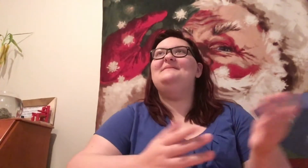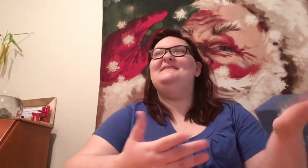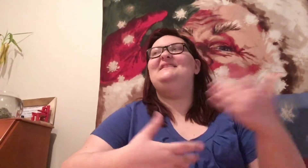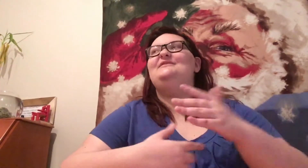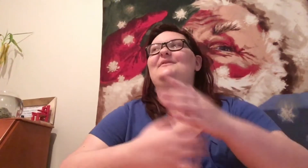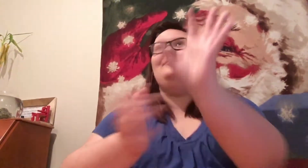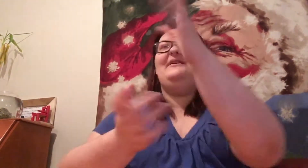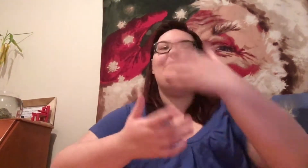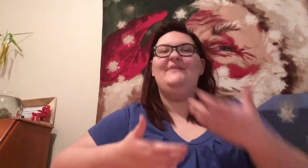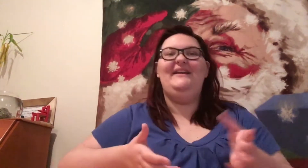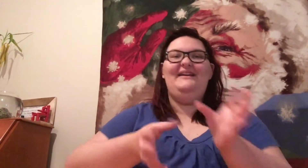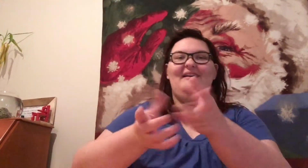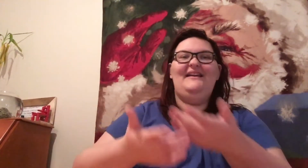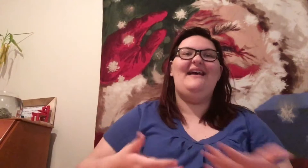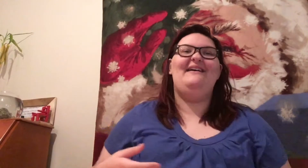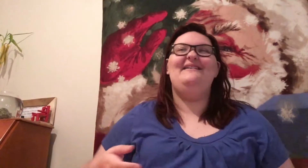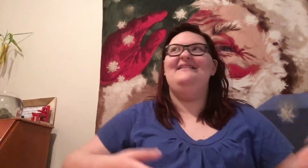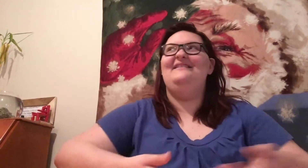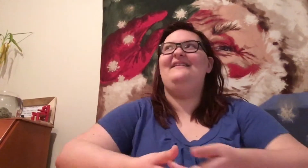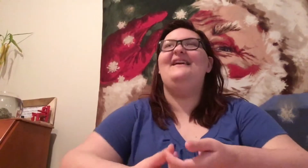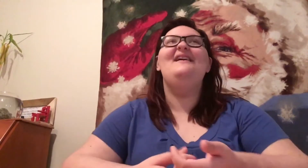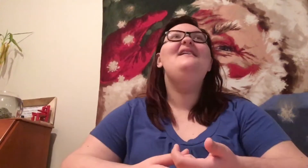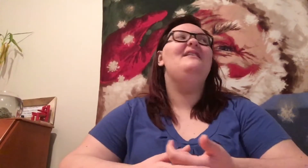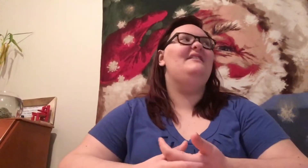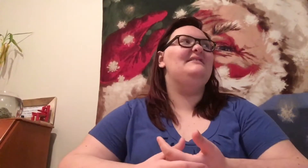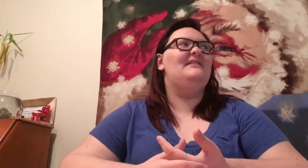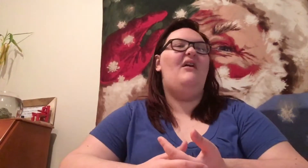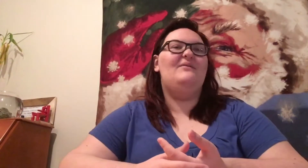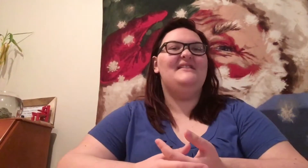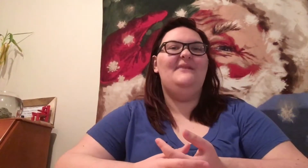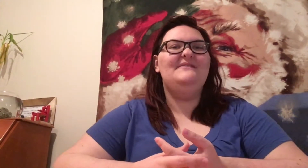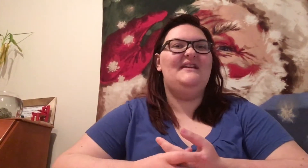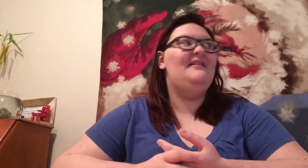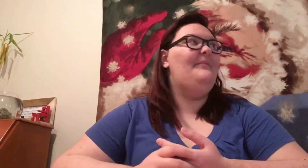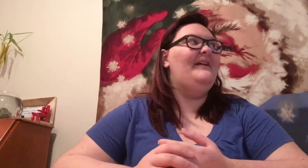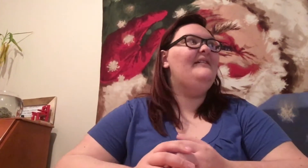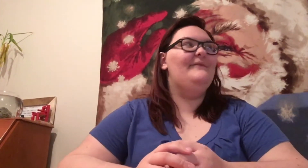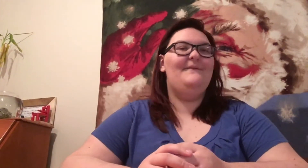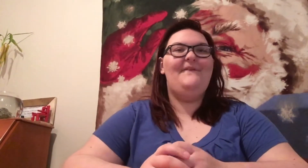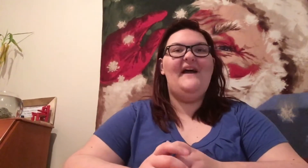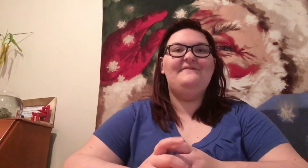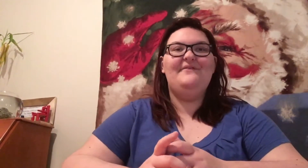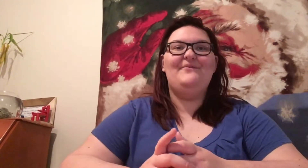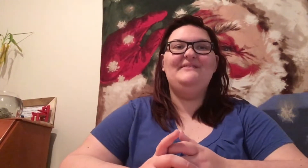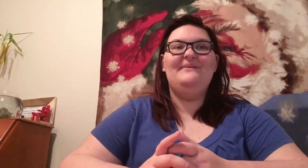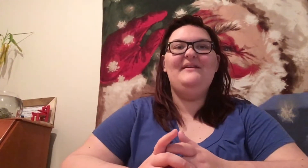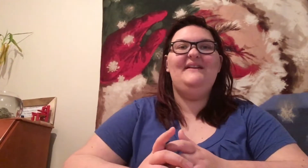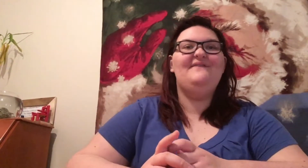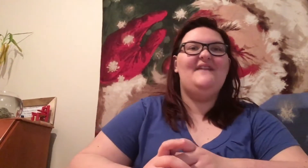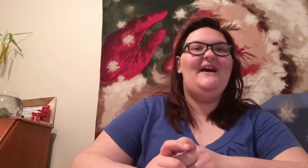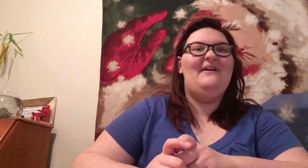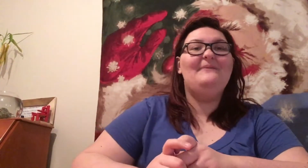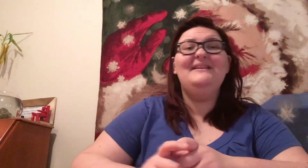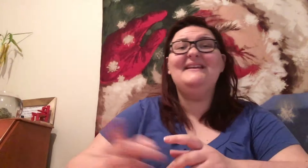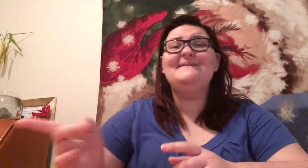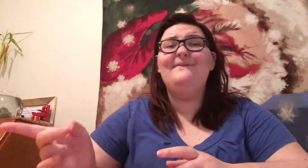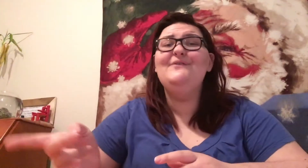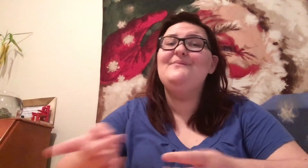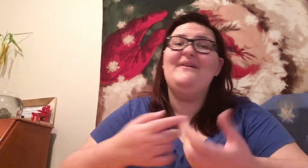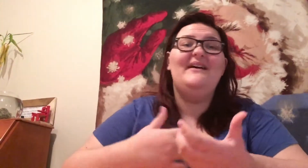said, it needs to be home by three. Yeah. Like, and he's like, oh, what time is it? I'm like, five to three. So, I better leave now. I'm going to get some food. But